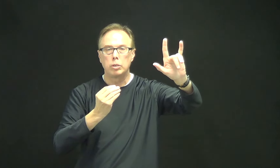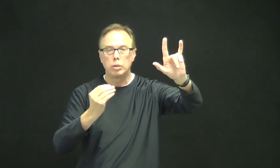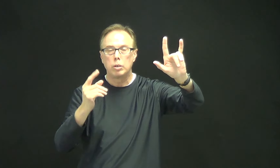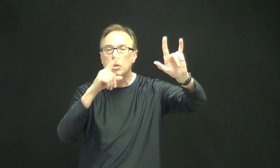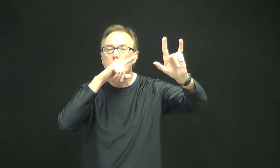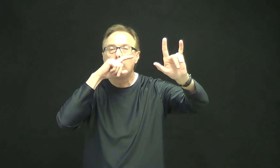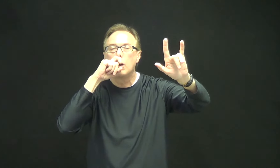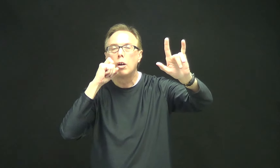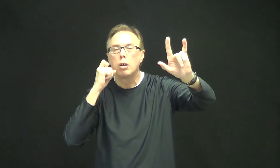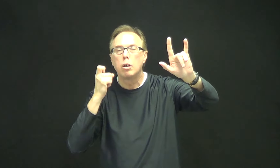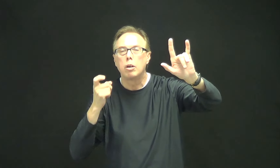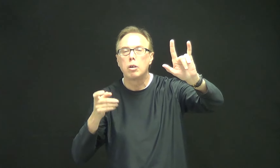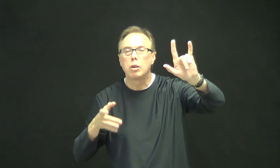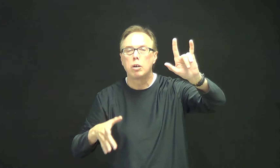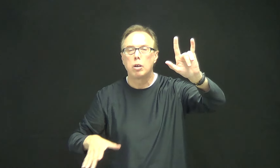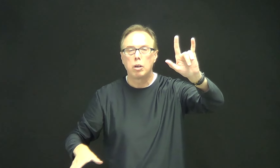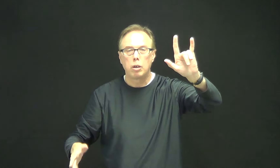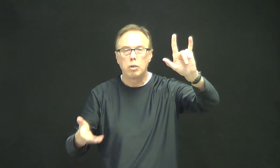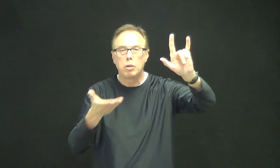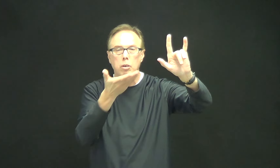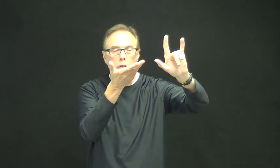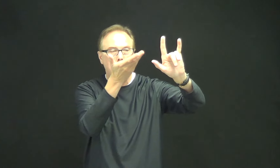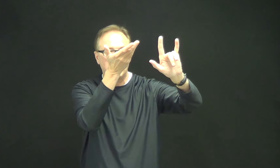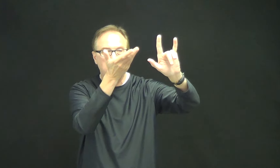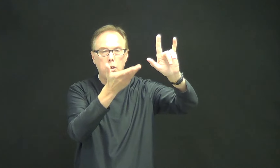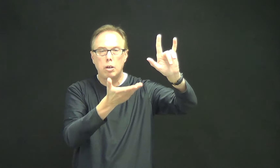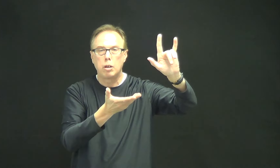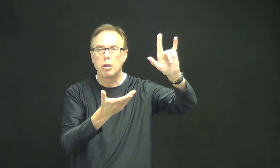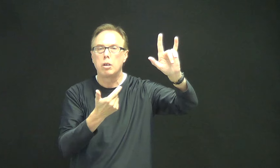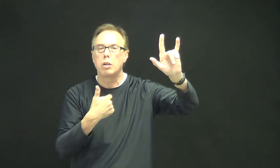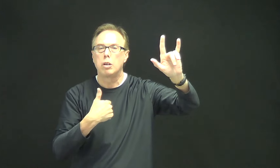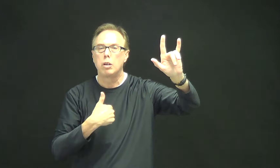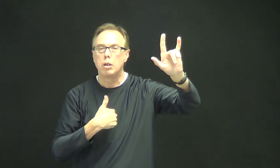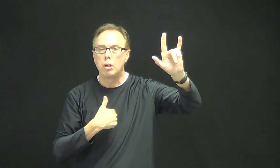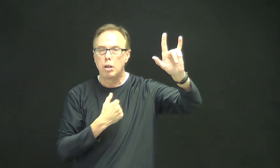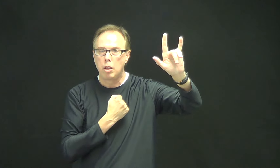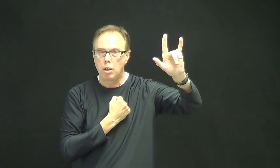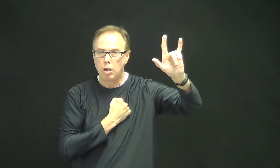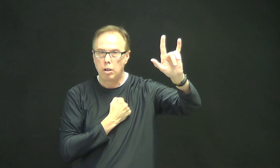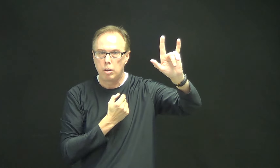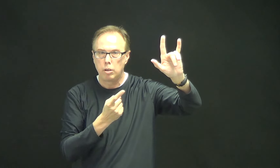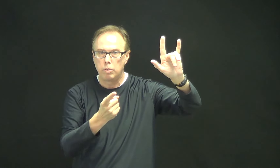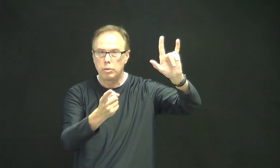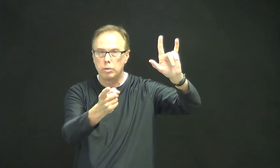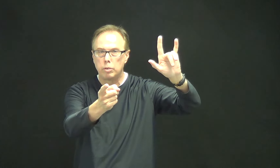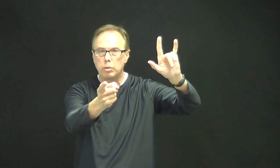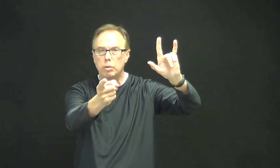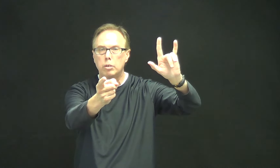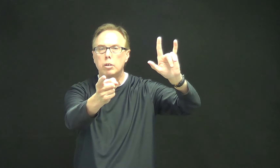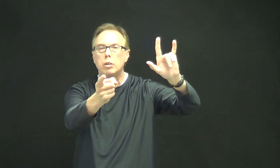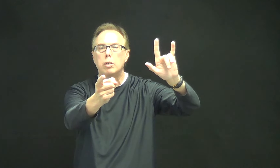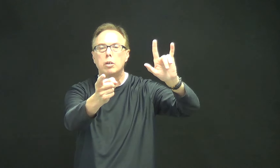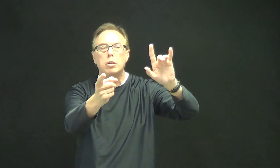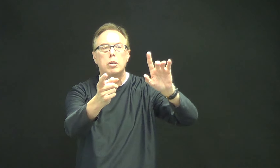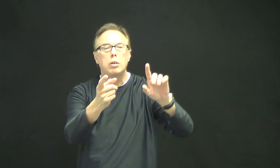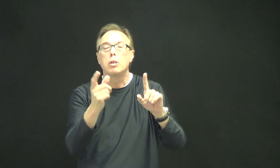ani yo hevet ot ha, I love you. The